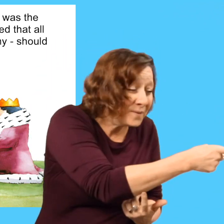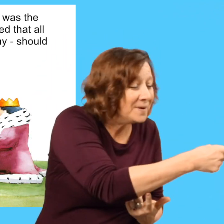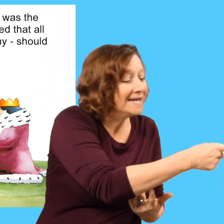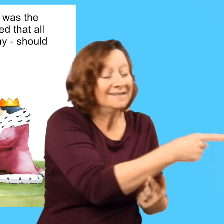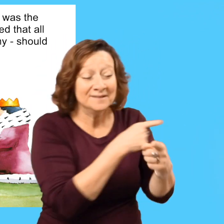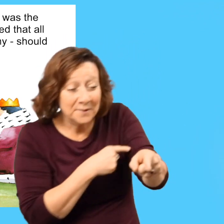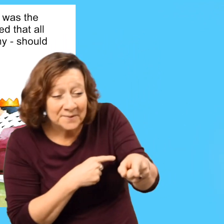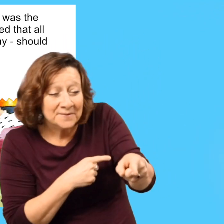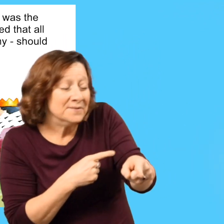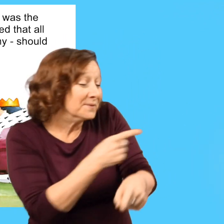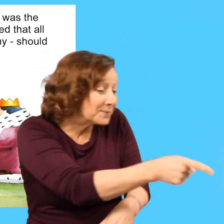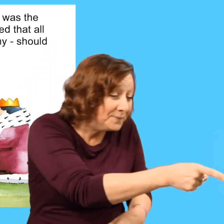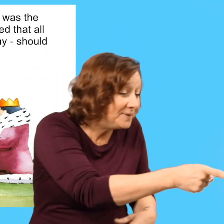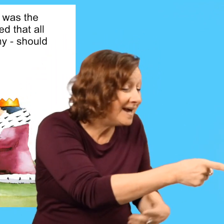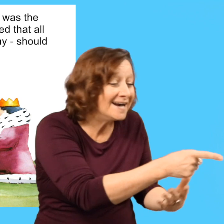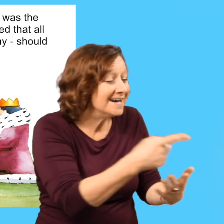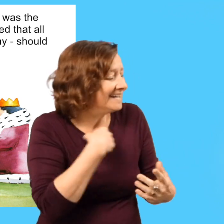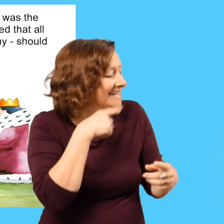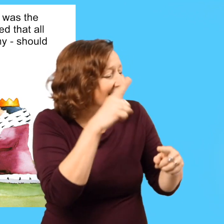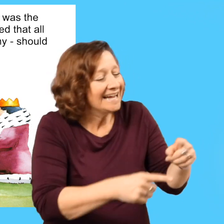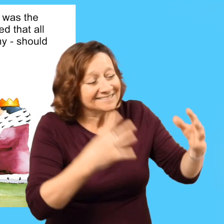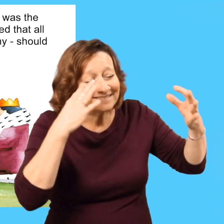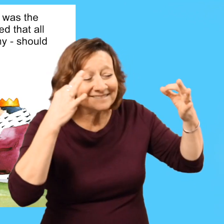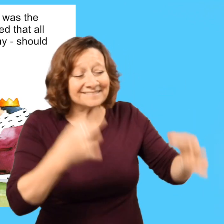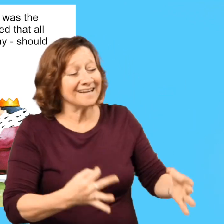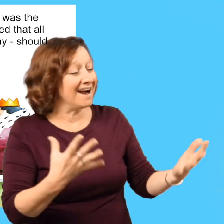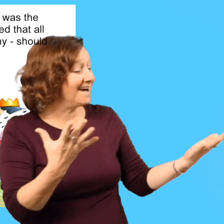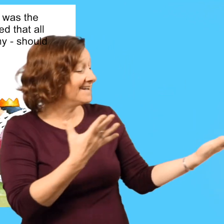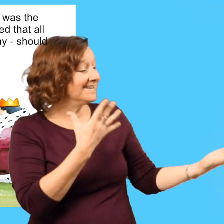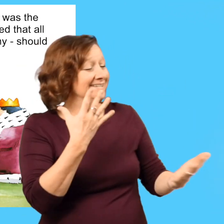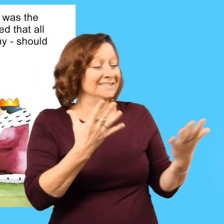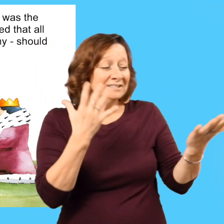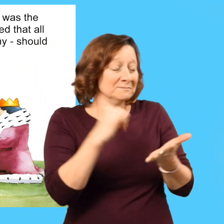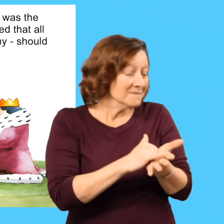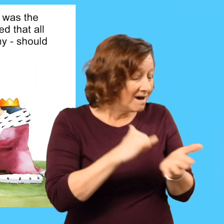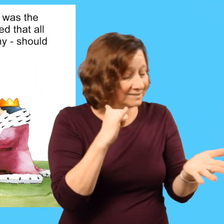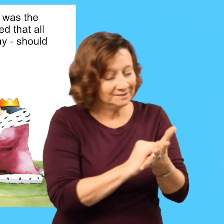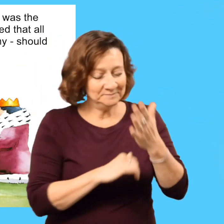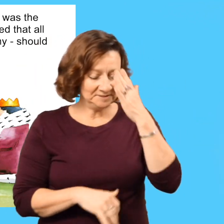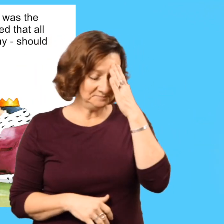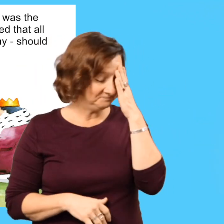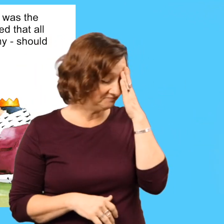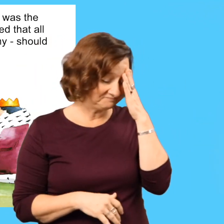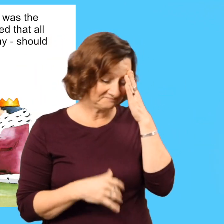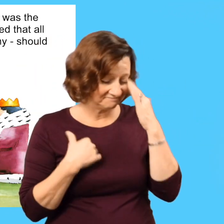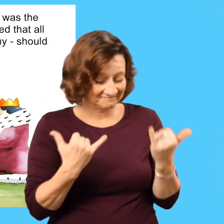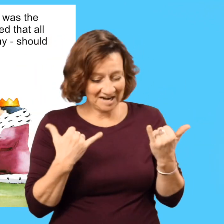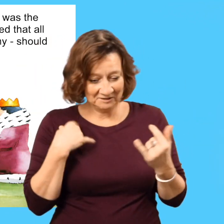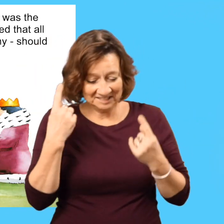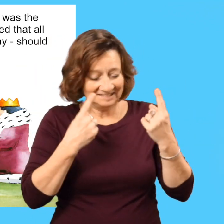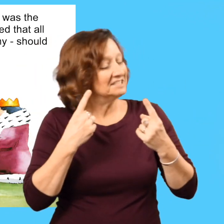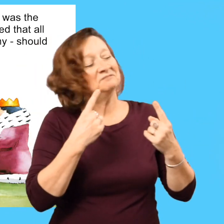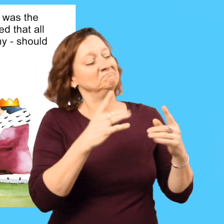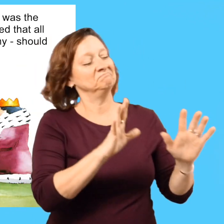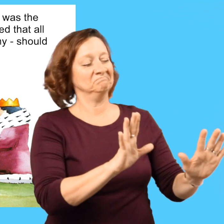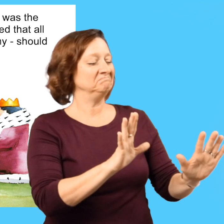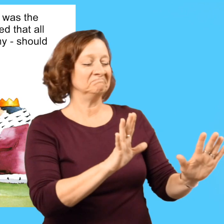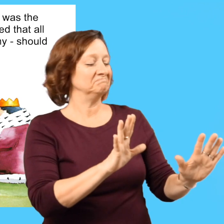egg was the most wonderful. And I cannot decide. It was impossible to say